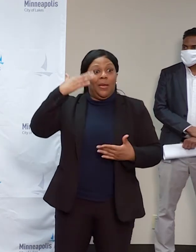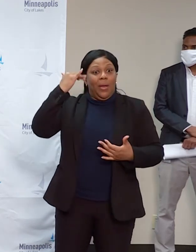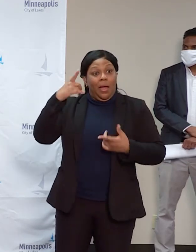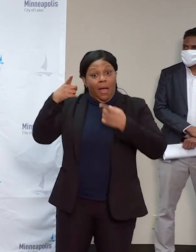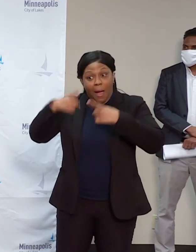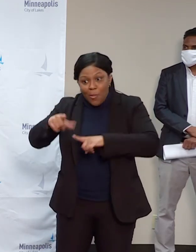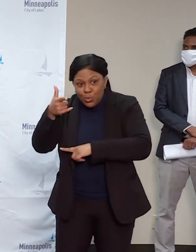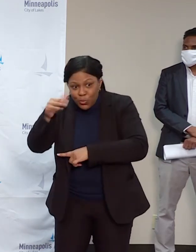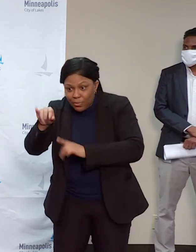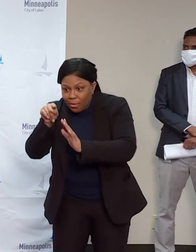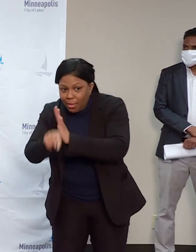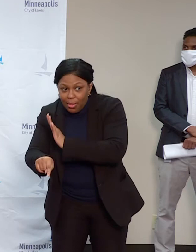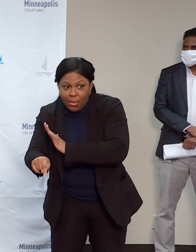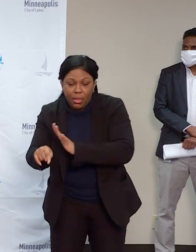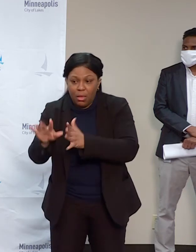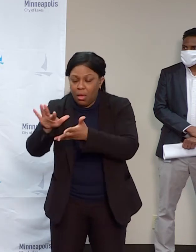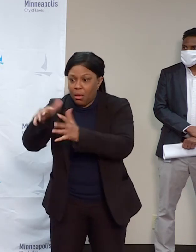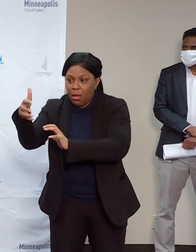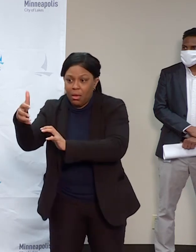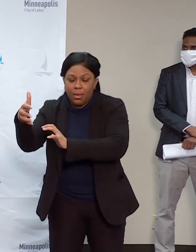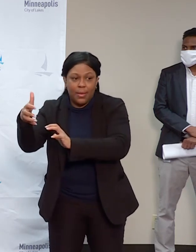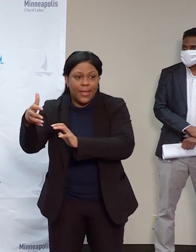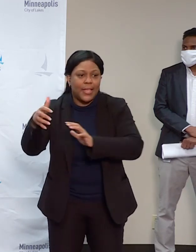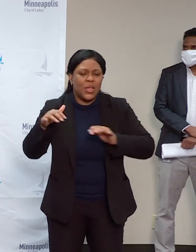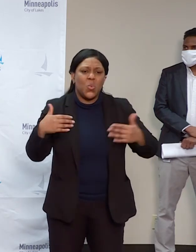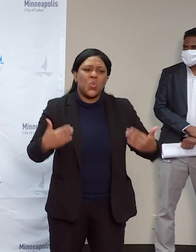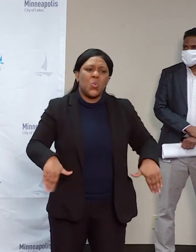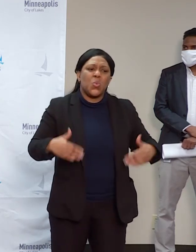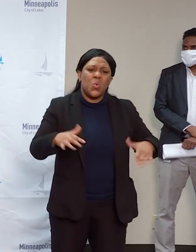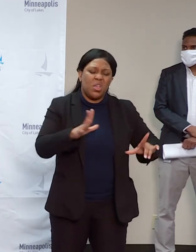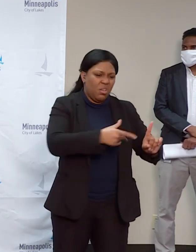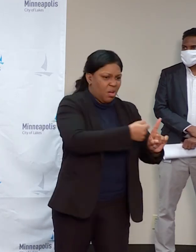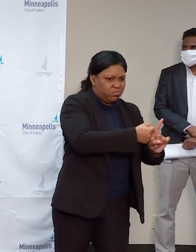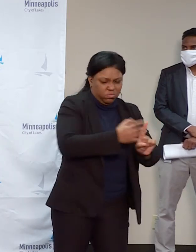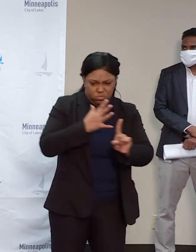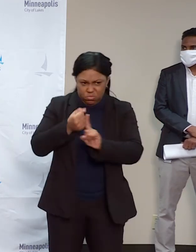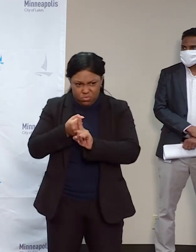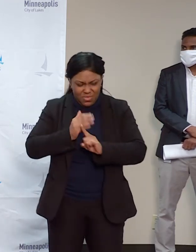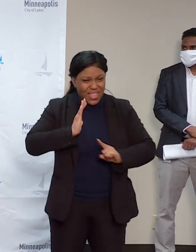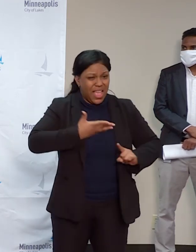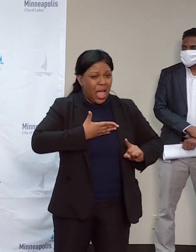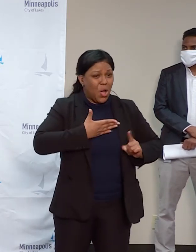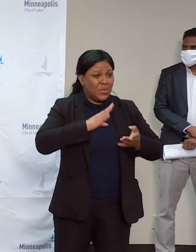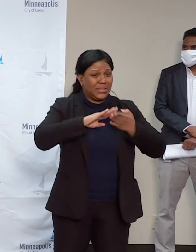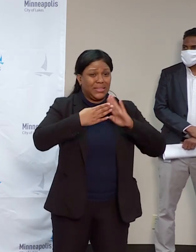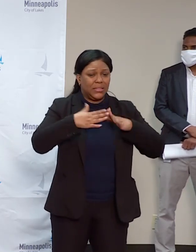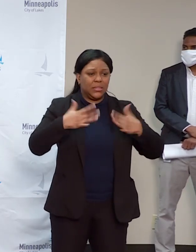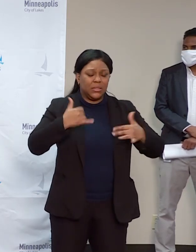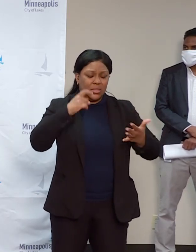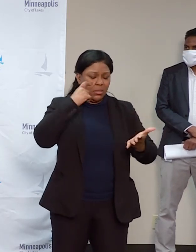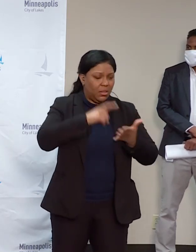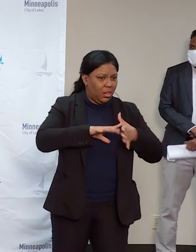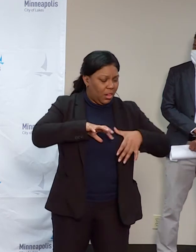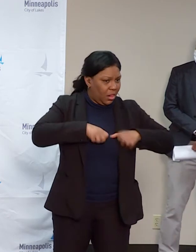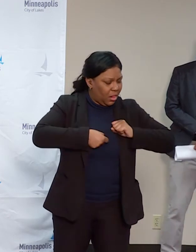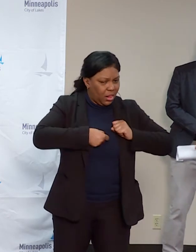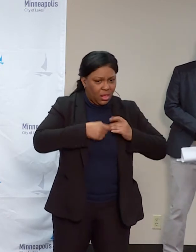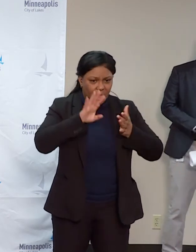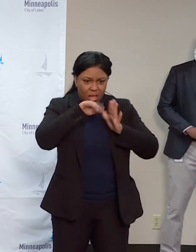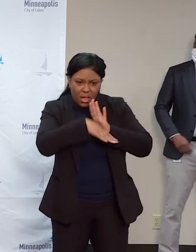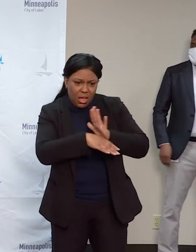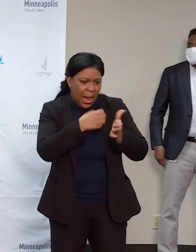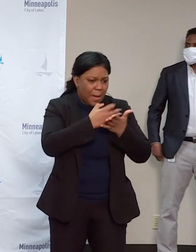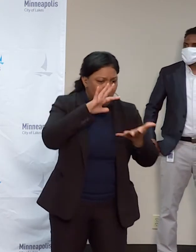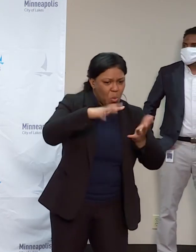from last year's unrest is still visible in many areas of our city, and businesses and property owners are asking the city what they need to know